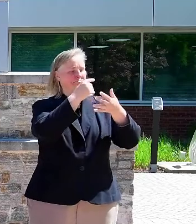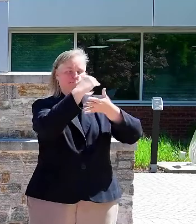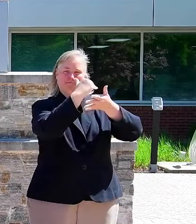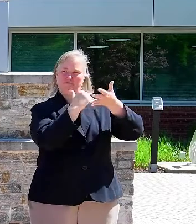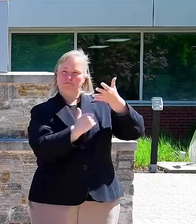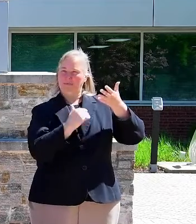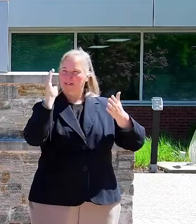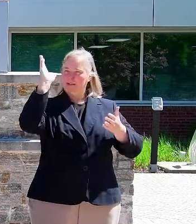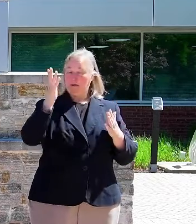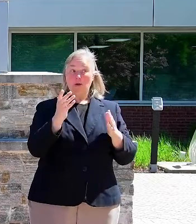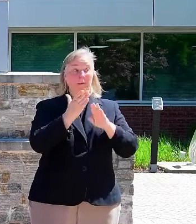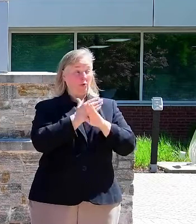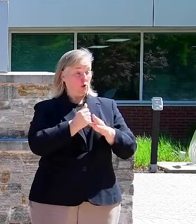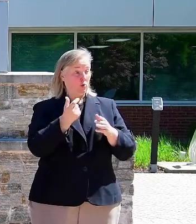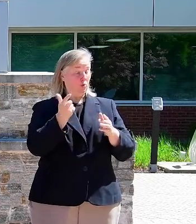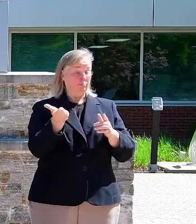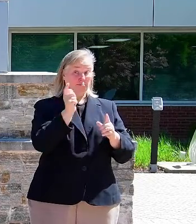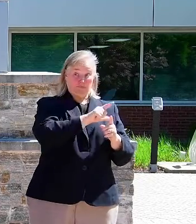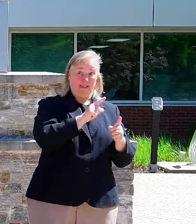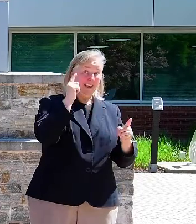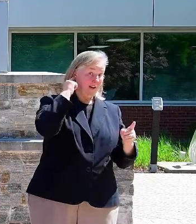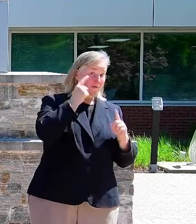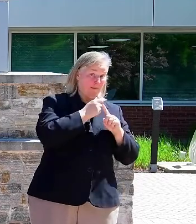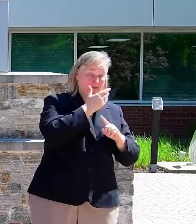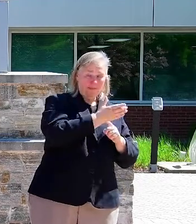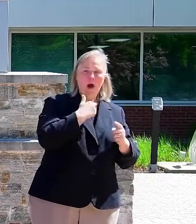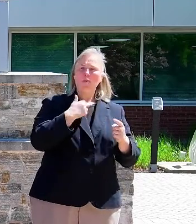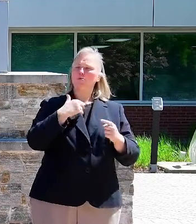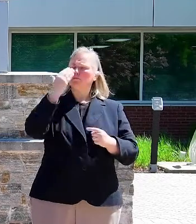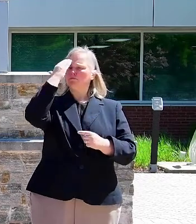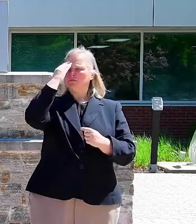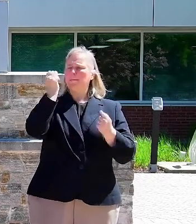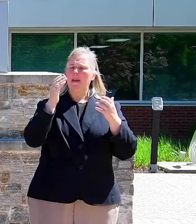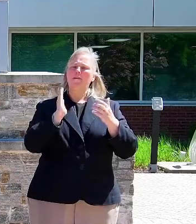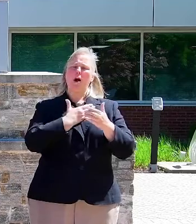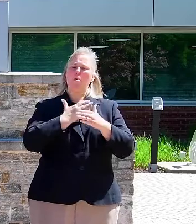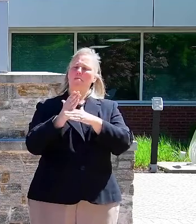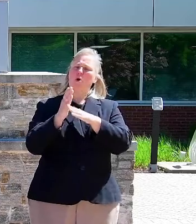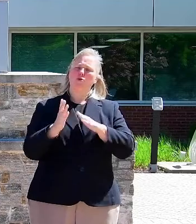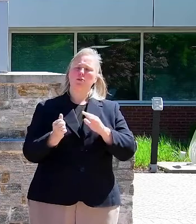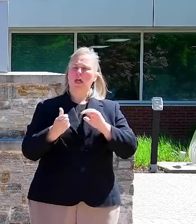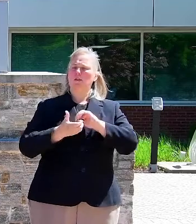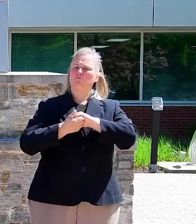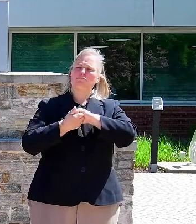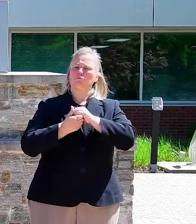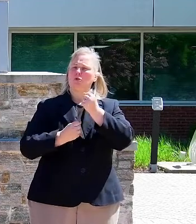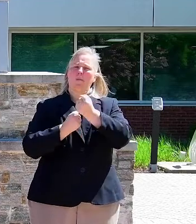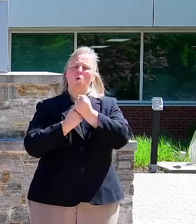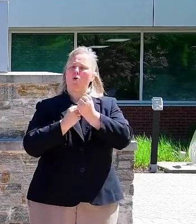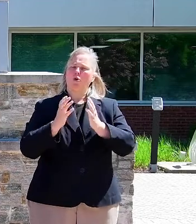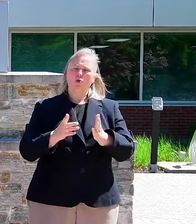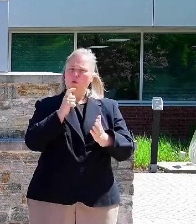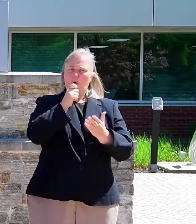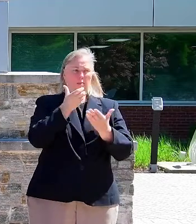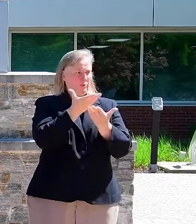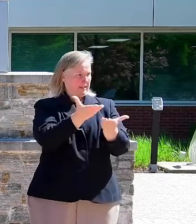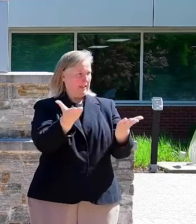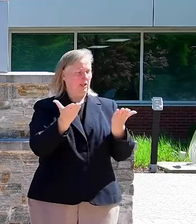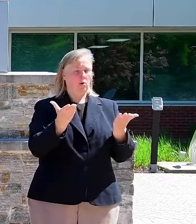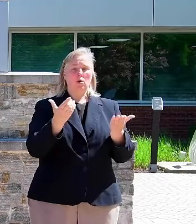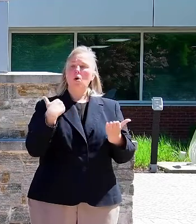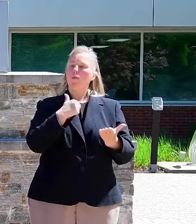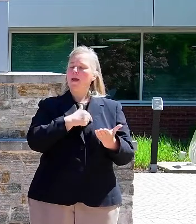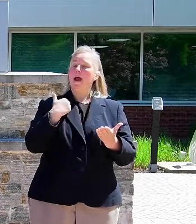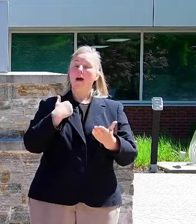before you hear from them, I want to acknowledge many of our partners and supporters who are present here. We